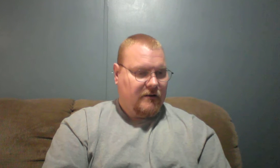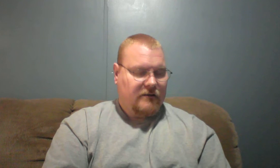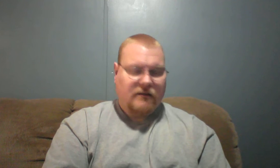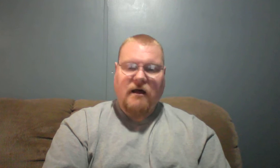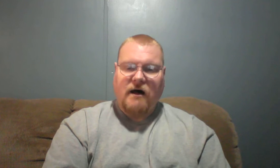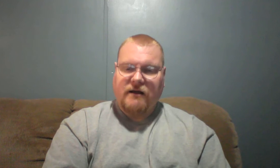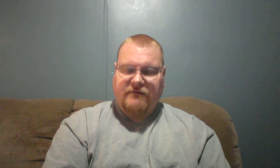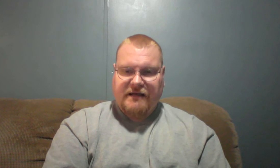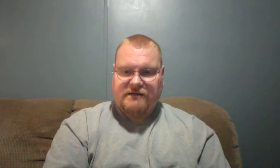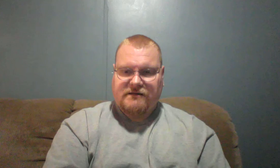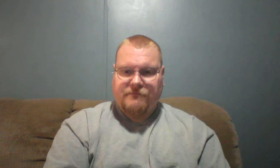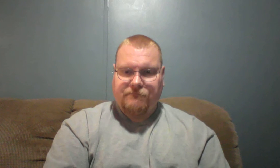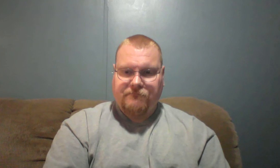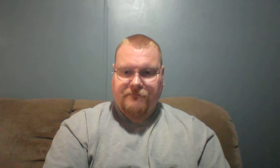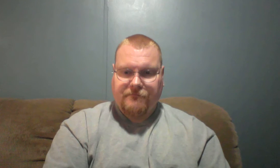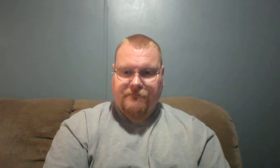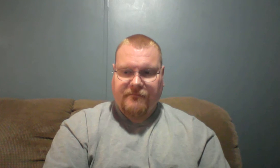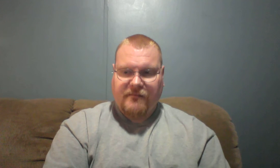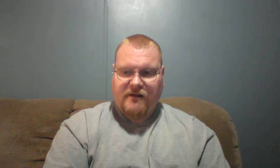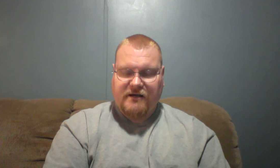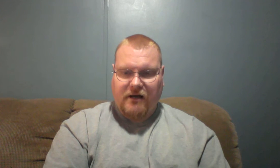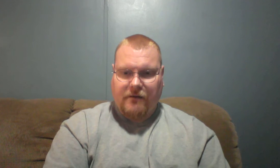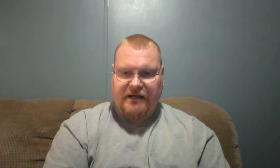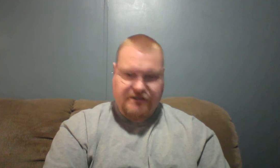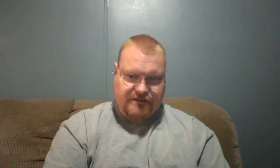A lot of these denominations